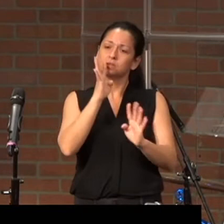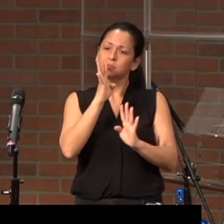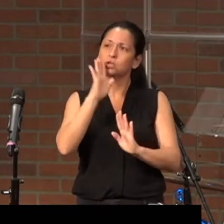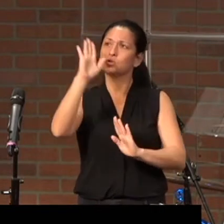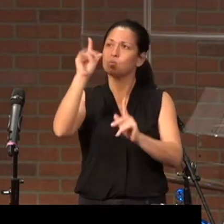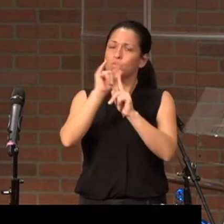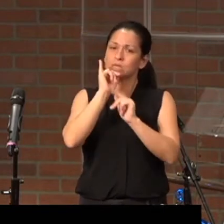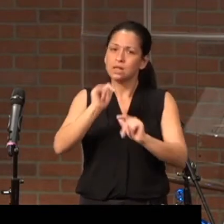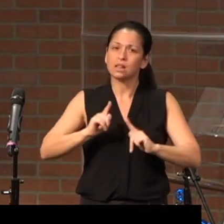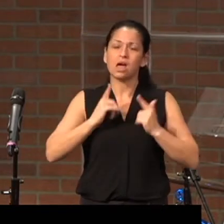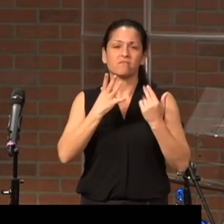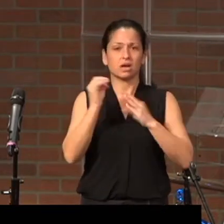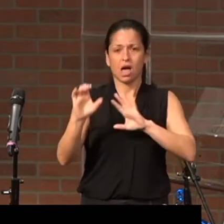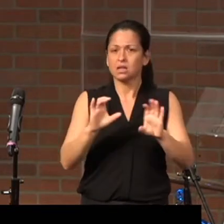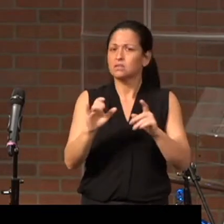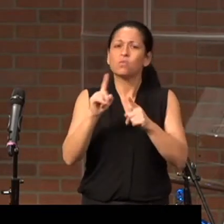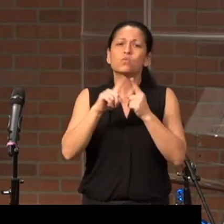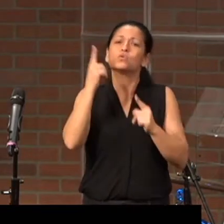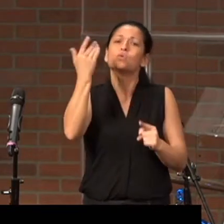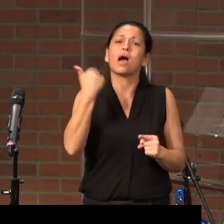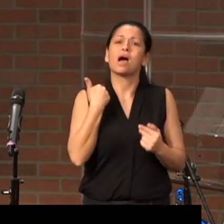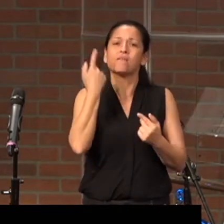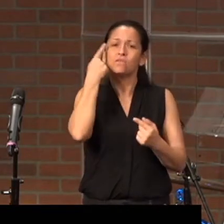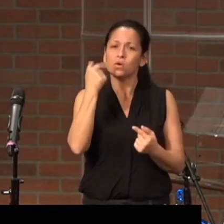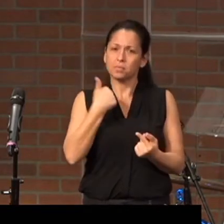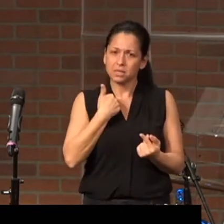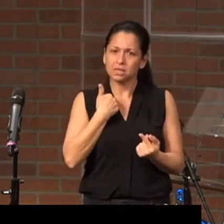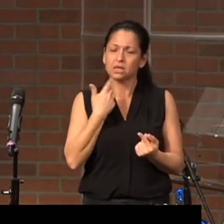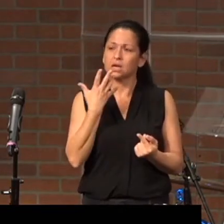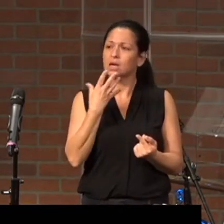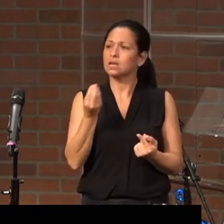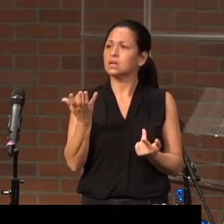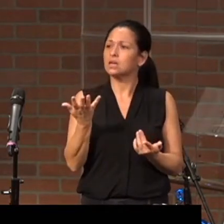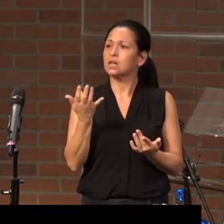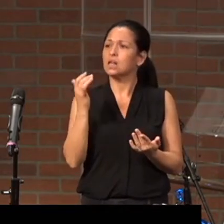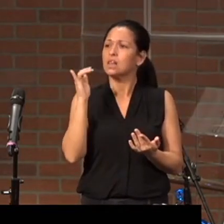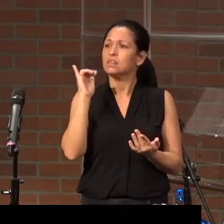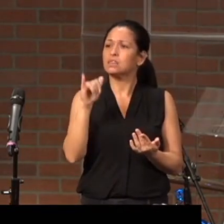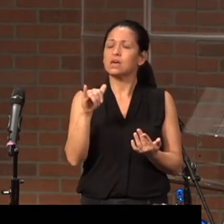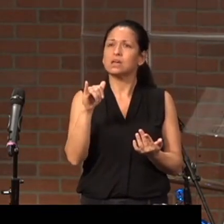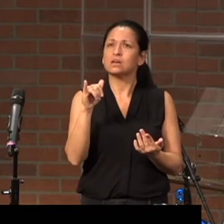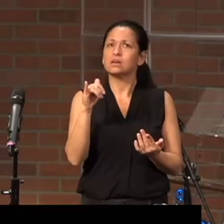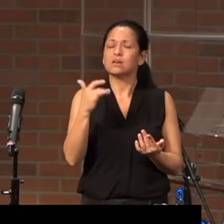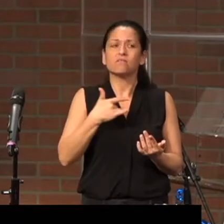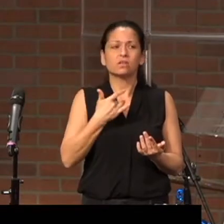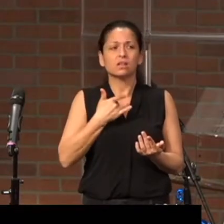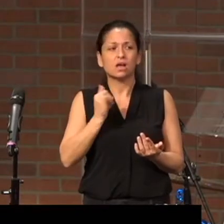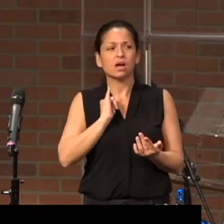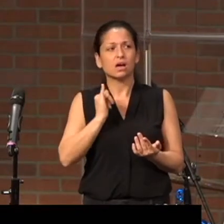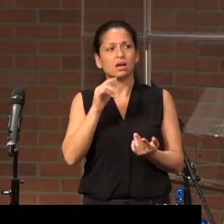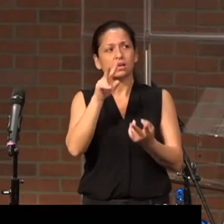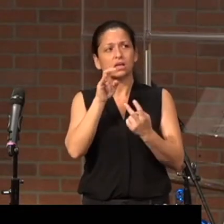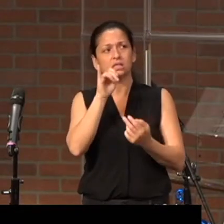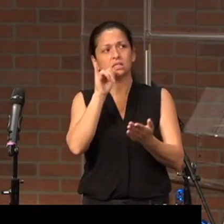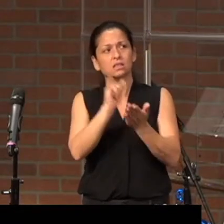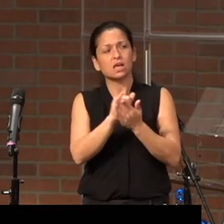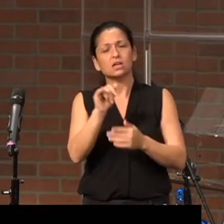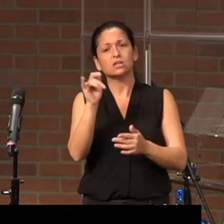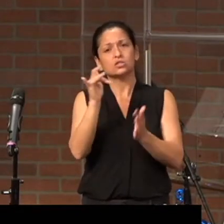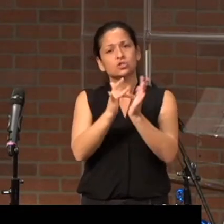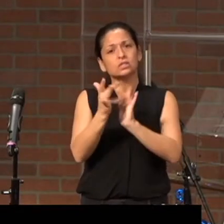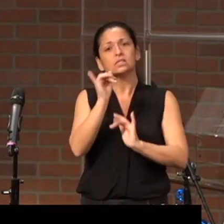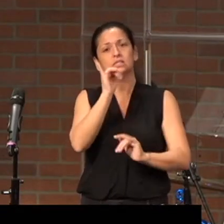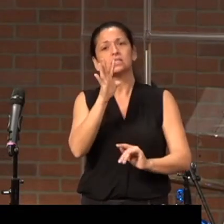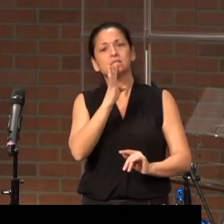alive and active. What do you have for me? And the sense that I get is that Jesus is saying, Strider,